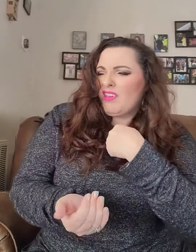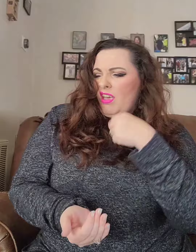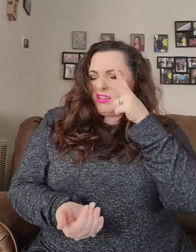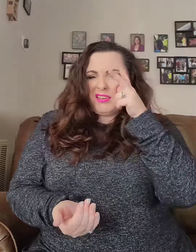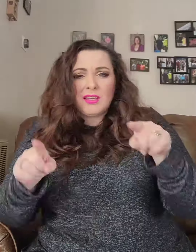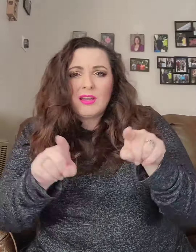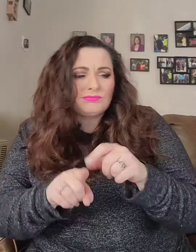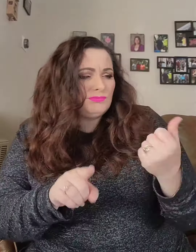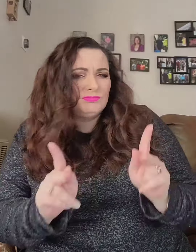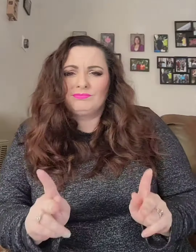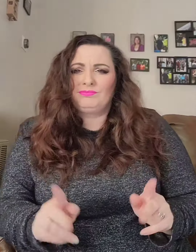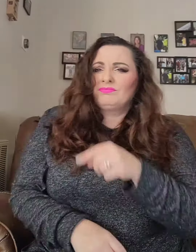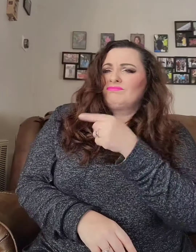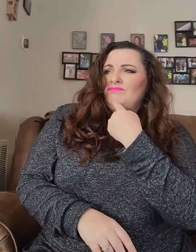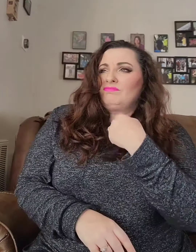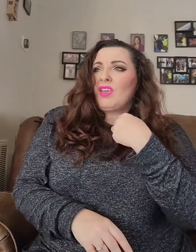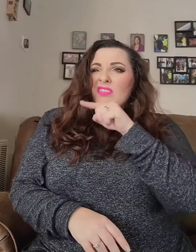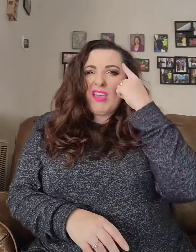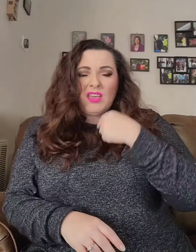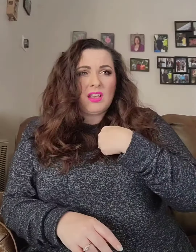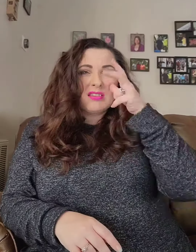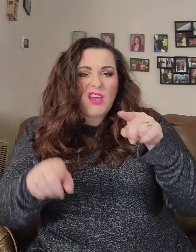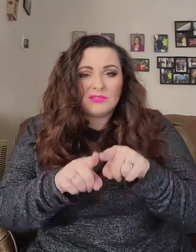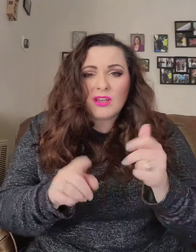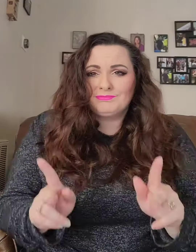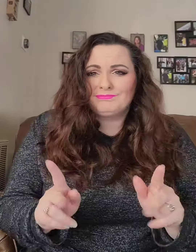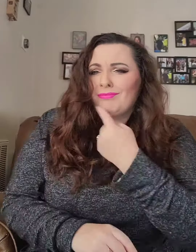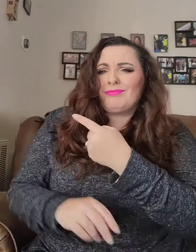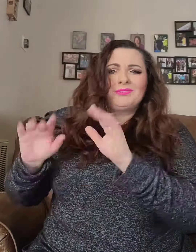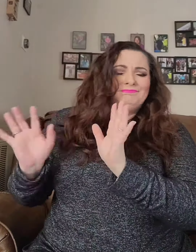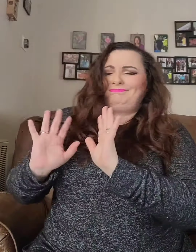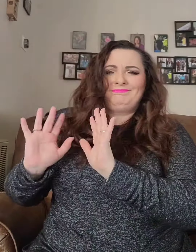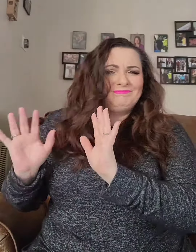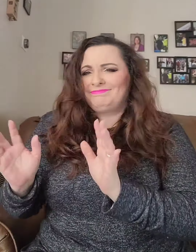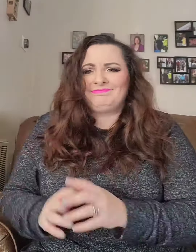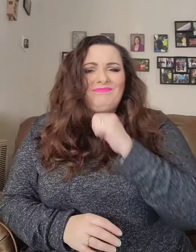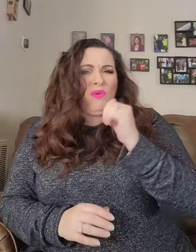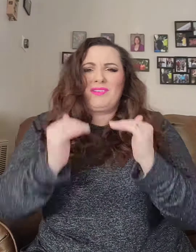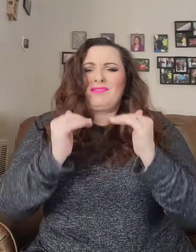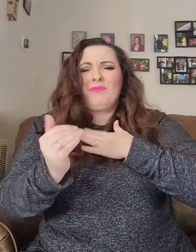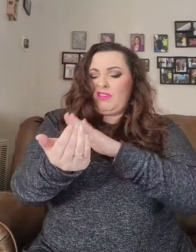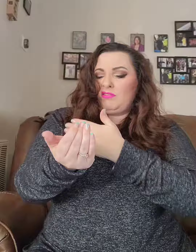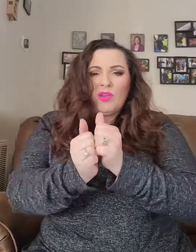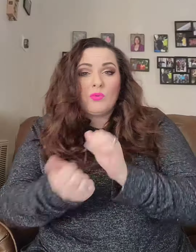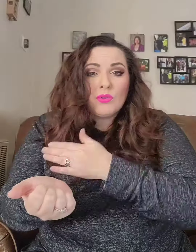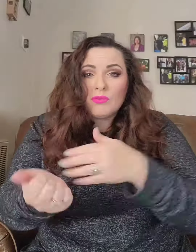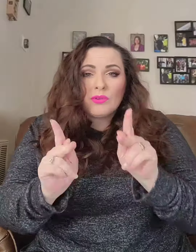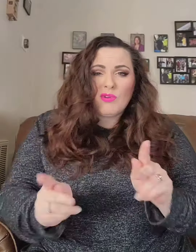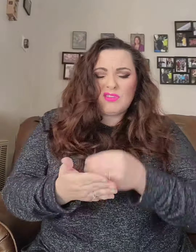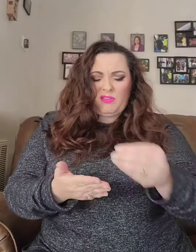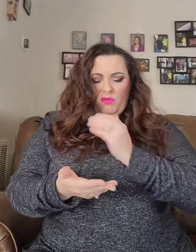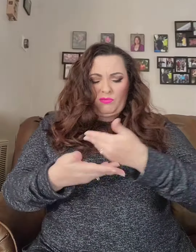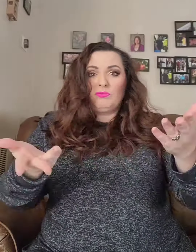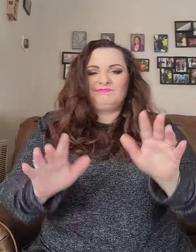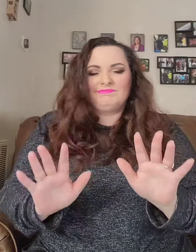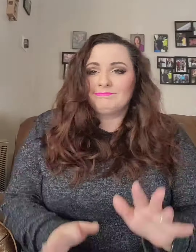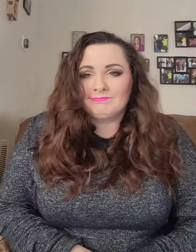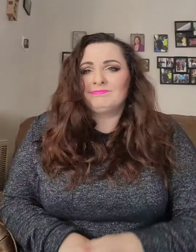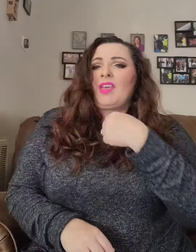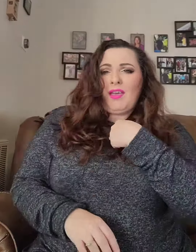all these other people, though They tell me who they think I sound like when I come with the flow I tell them don't compare me to no rapper, that them sold, they sold I'ma